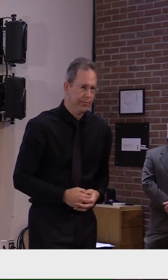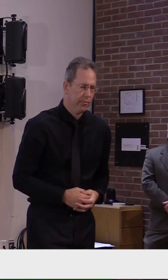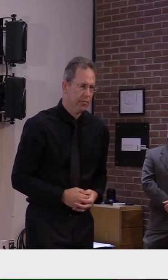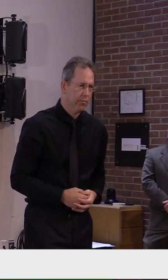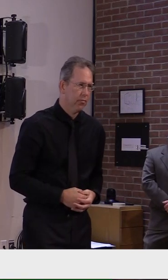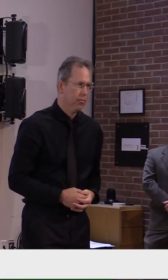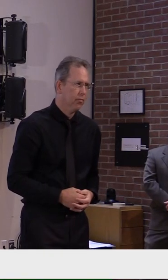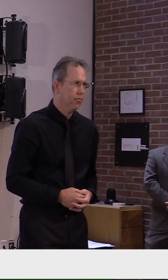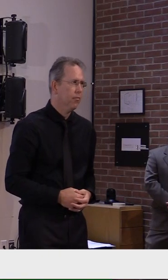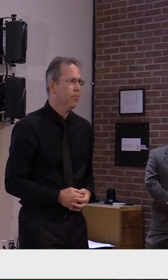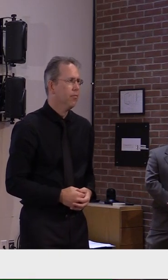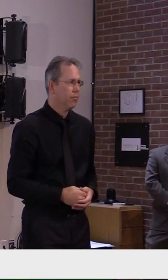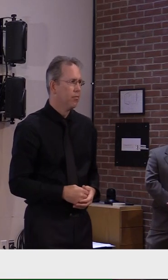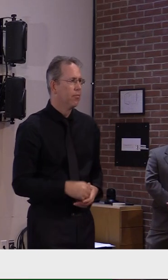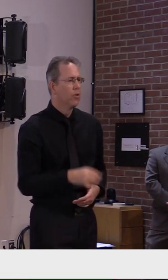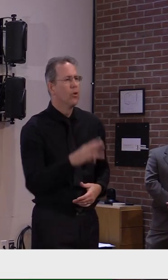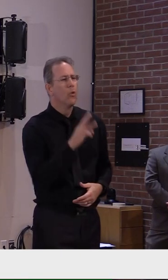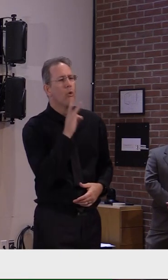Hi folks. Thanks.